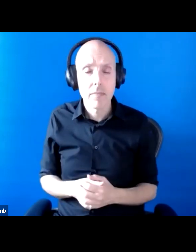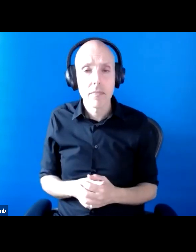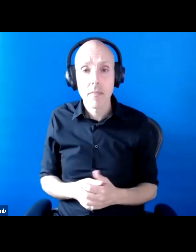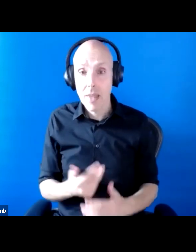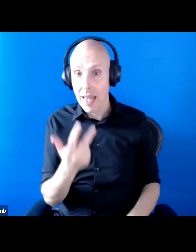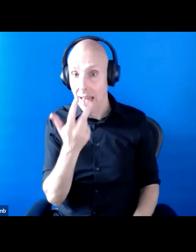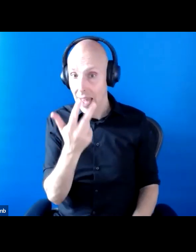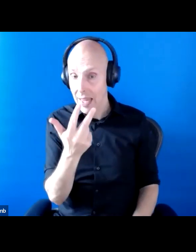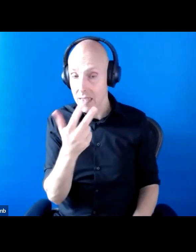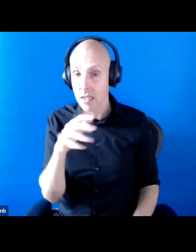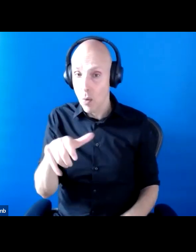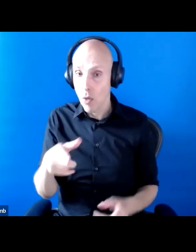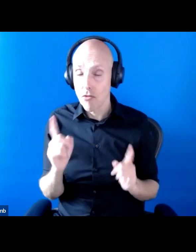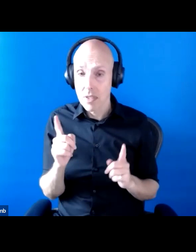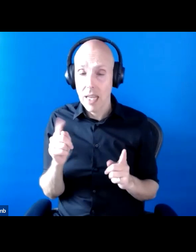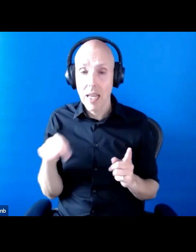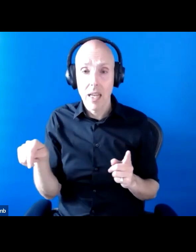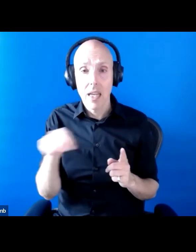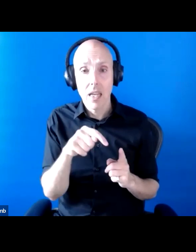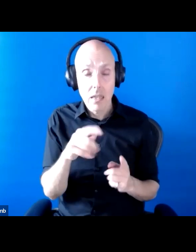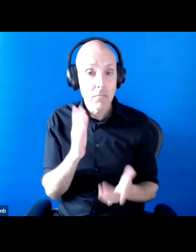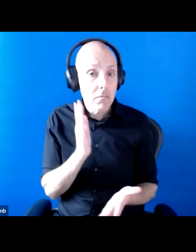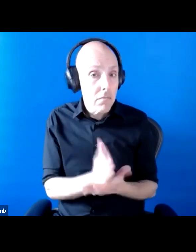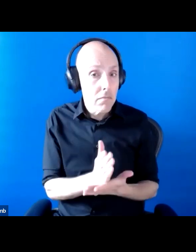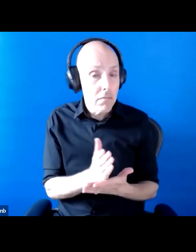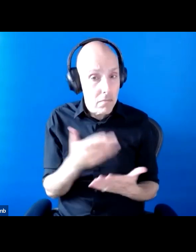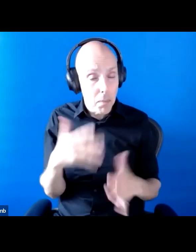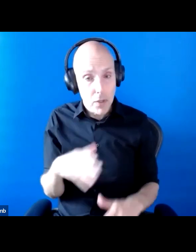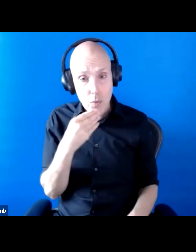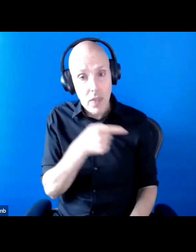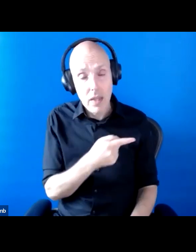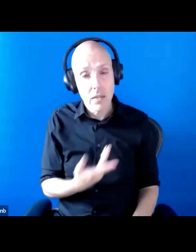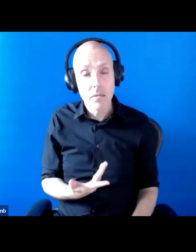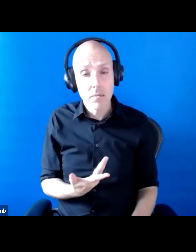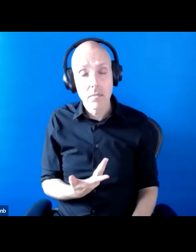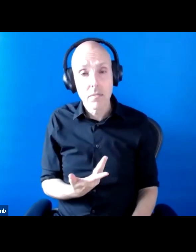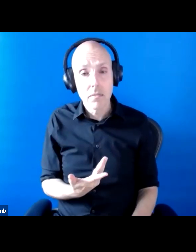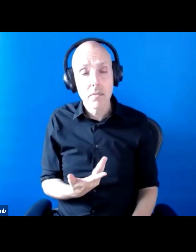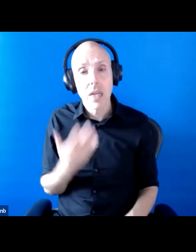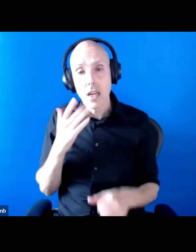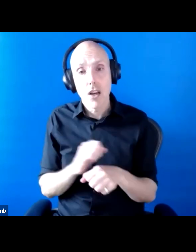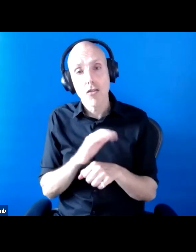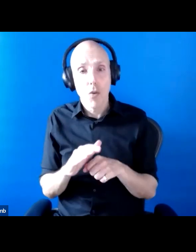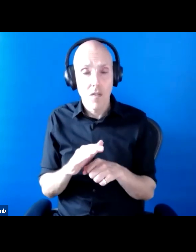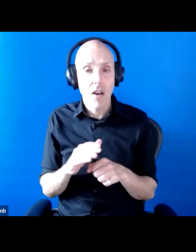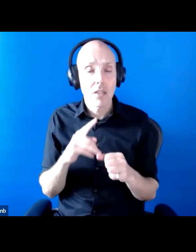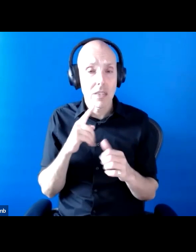that actually did implement the Coronavirus Act, and